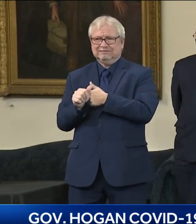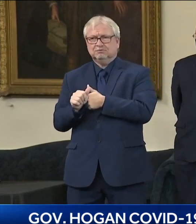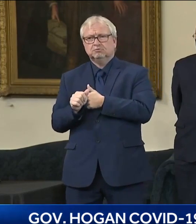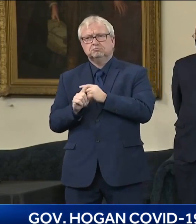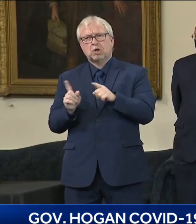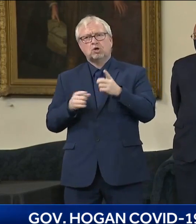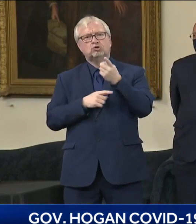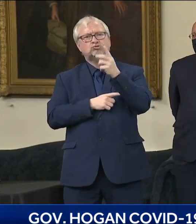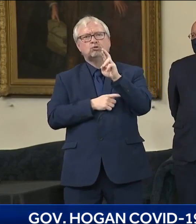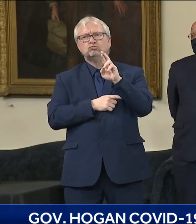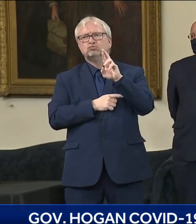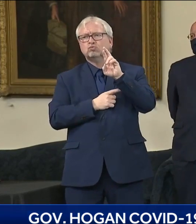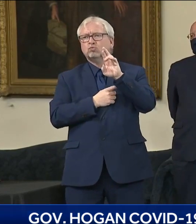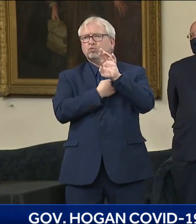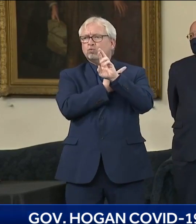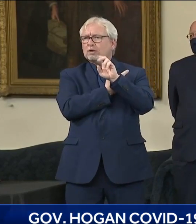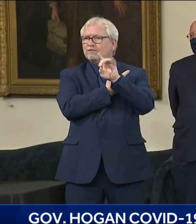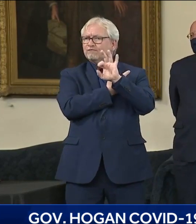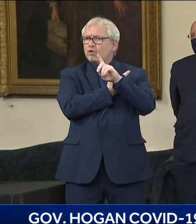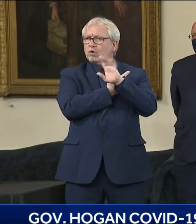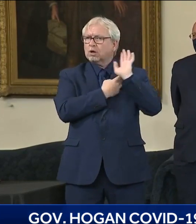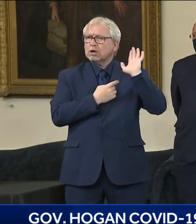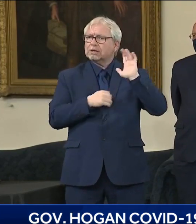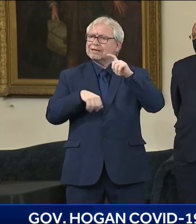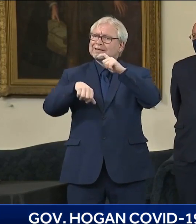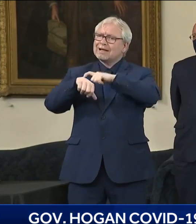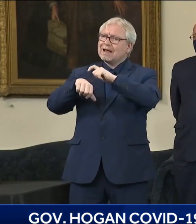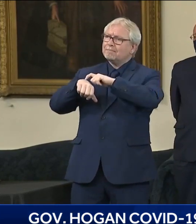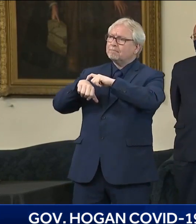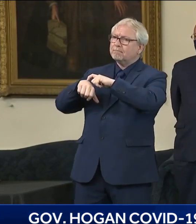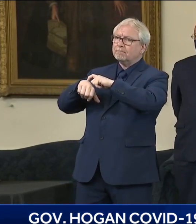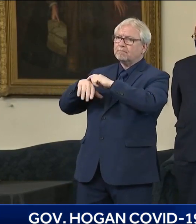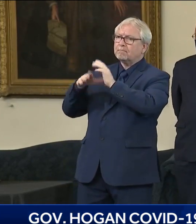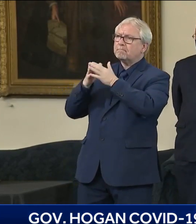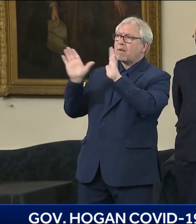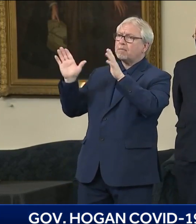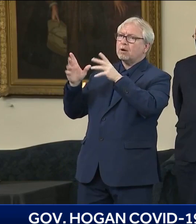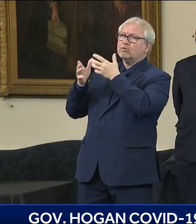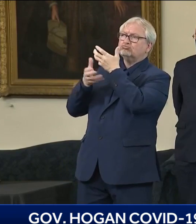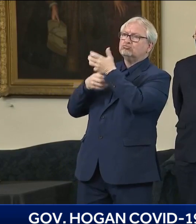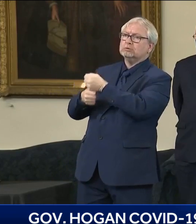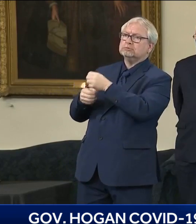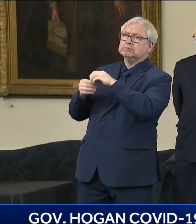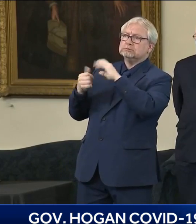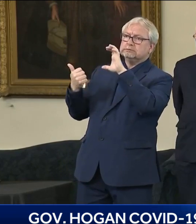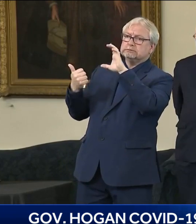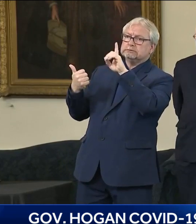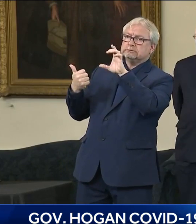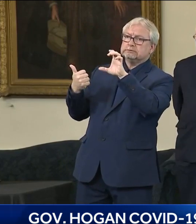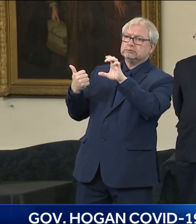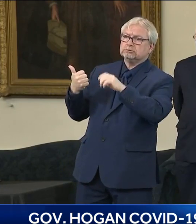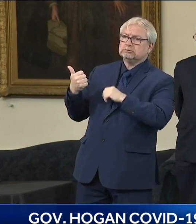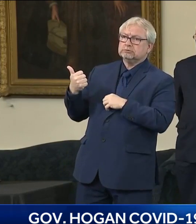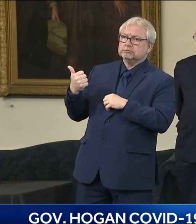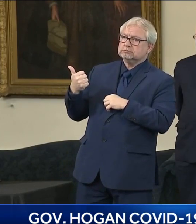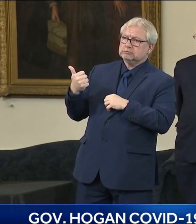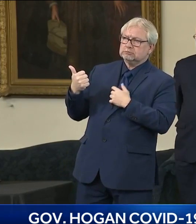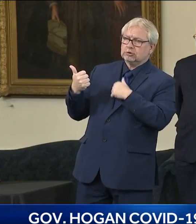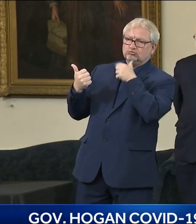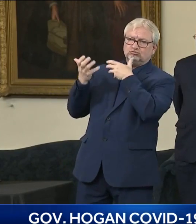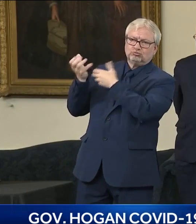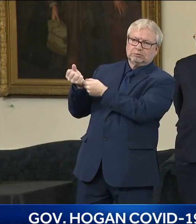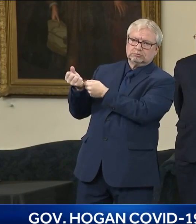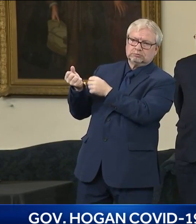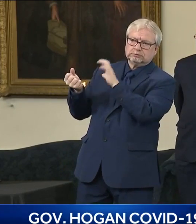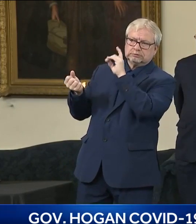in that agency declined drastically. Mask-wearing became politicized. There were